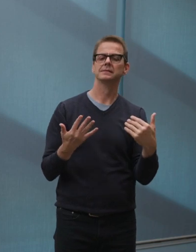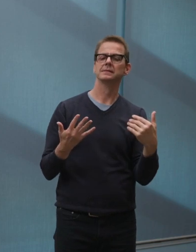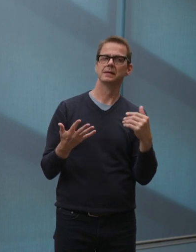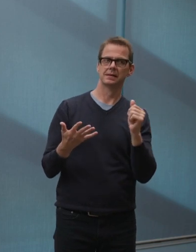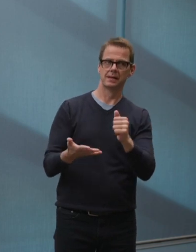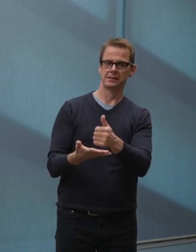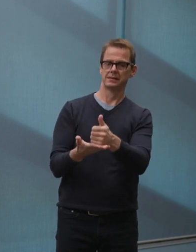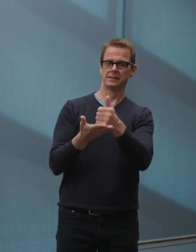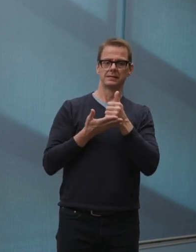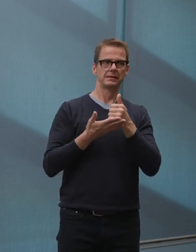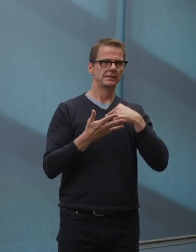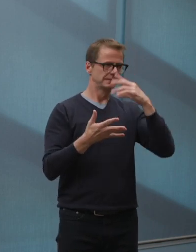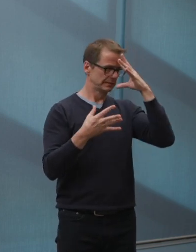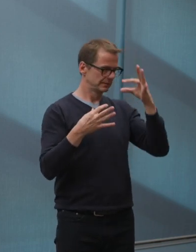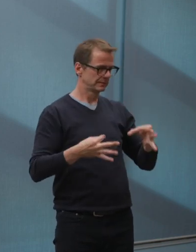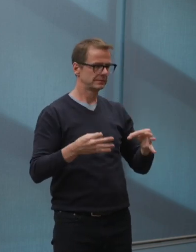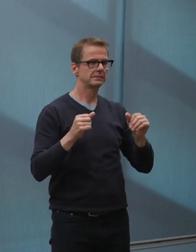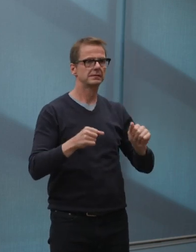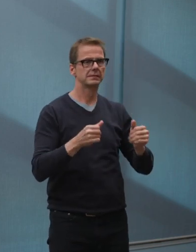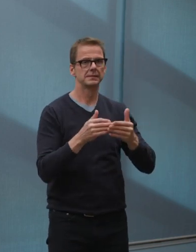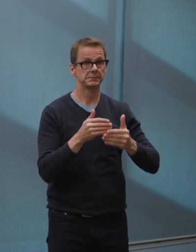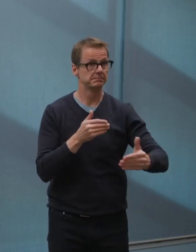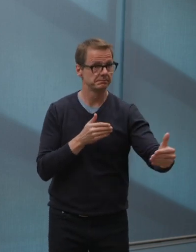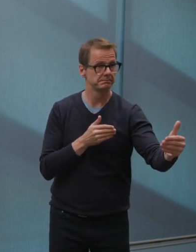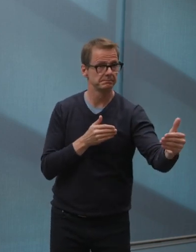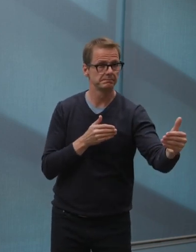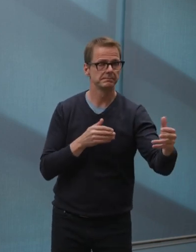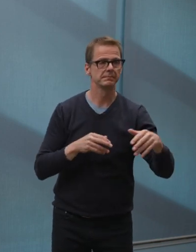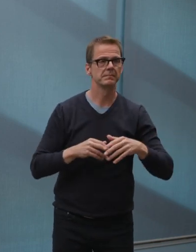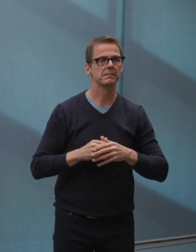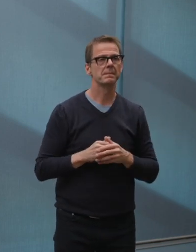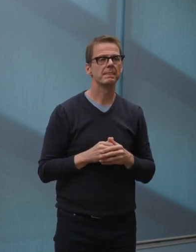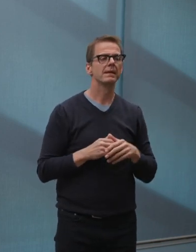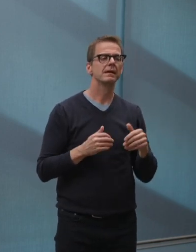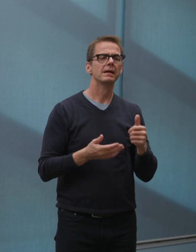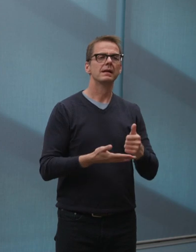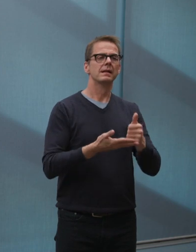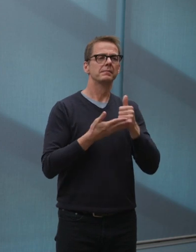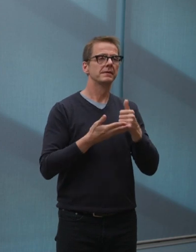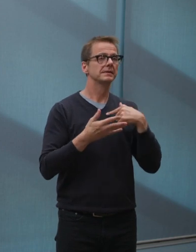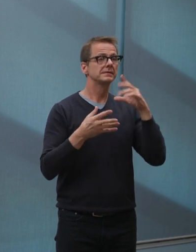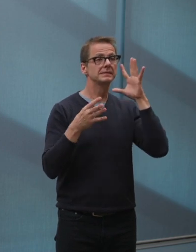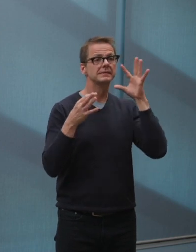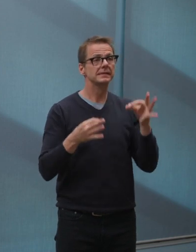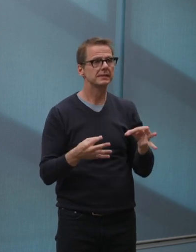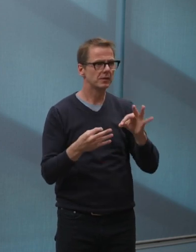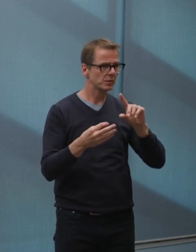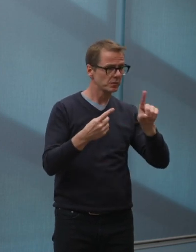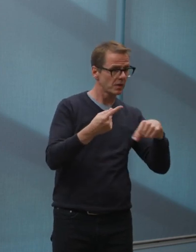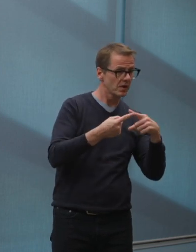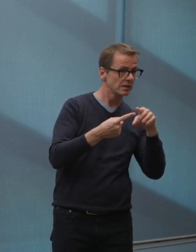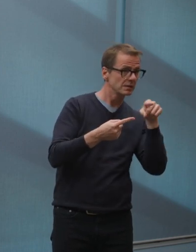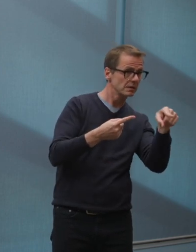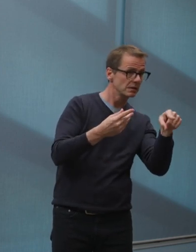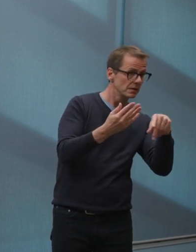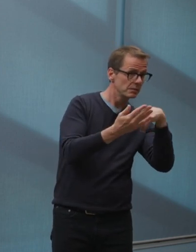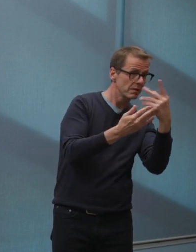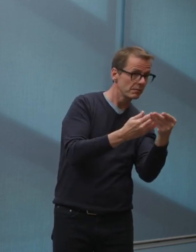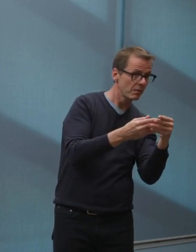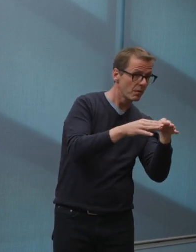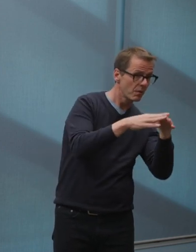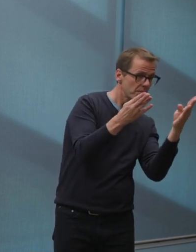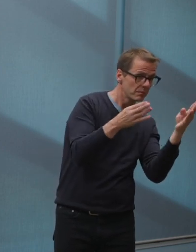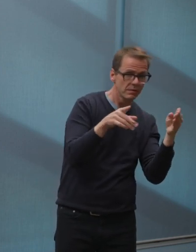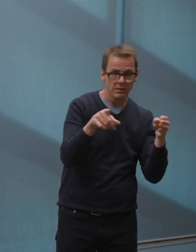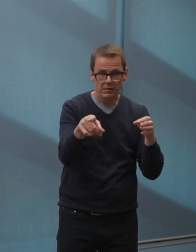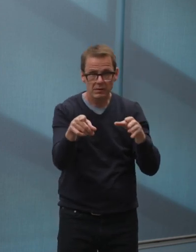practical elements of how and when we should relaunch a program, restart a service, or reopen a venue, such as can we